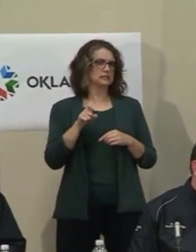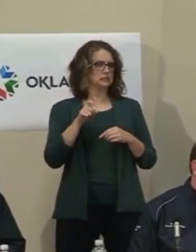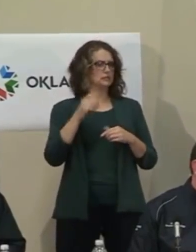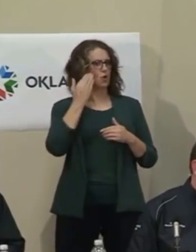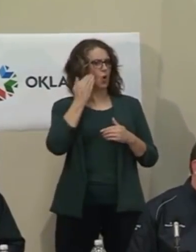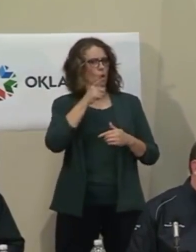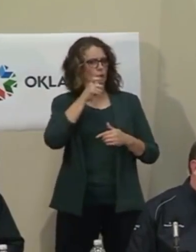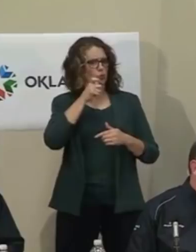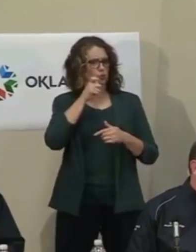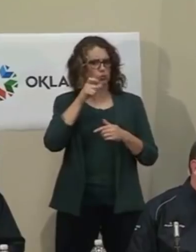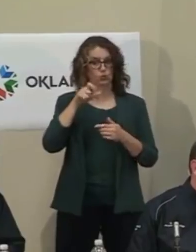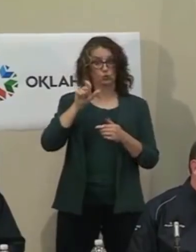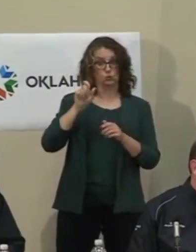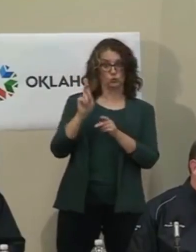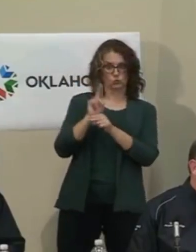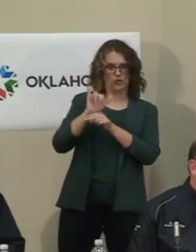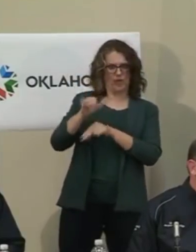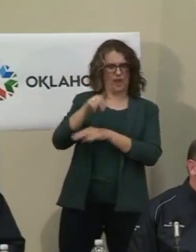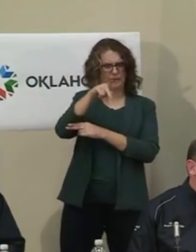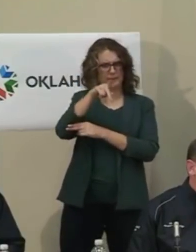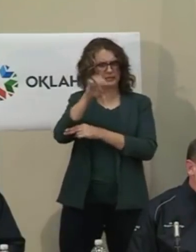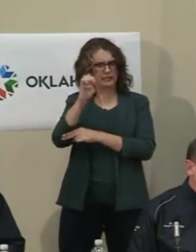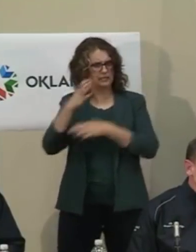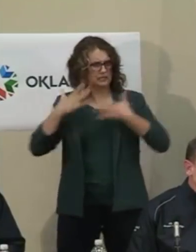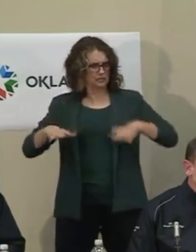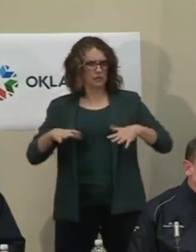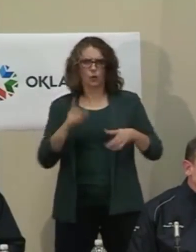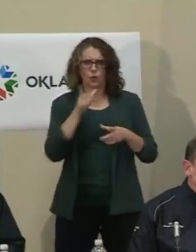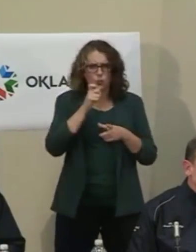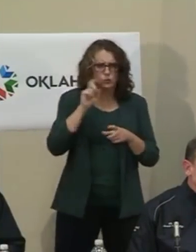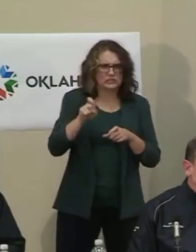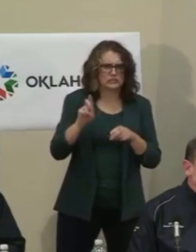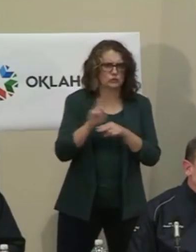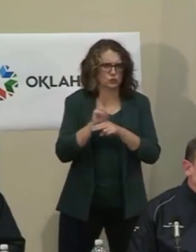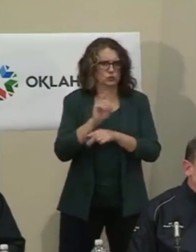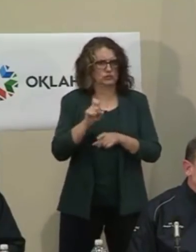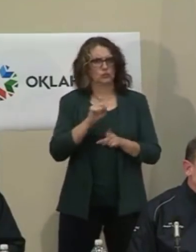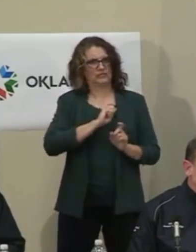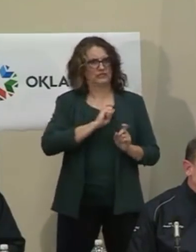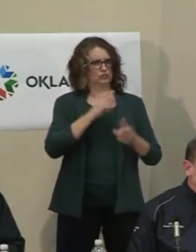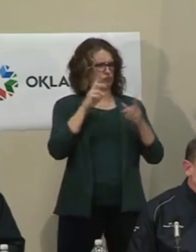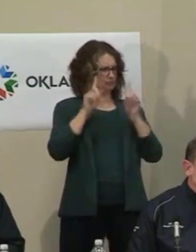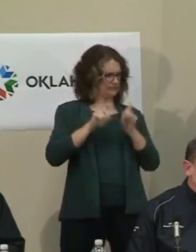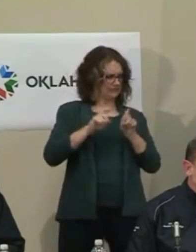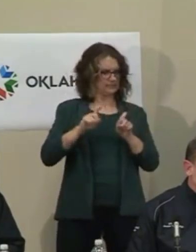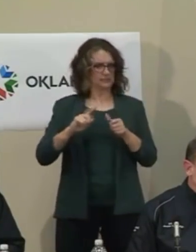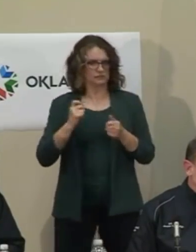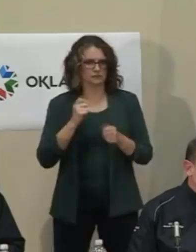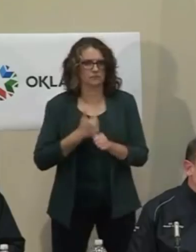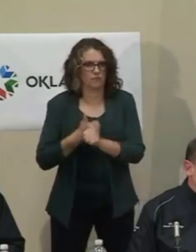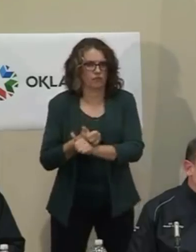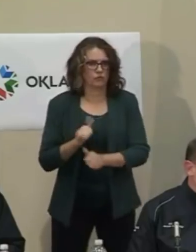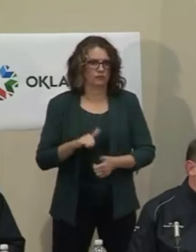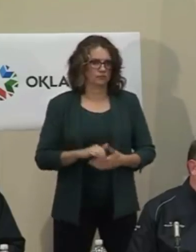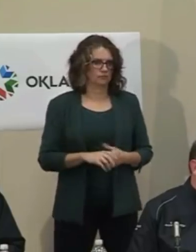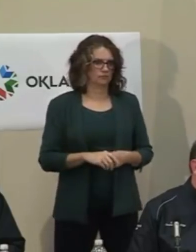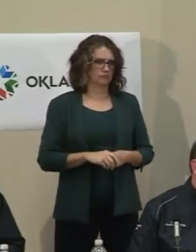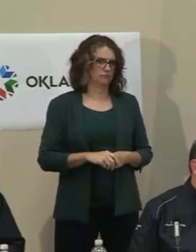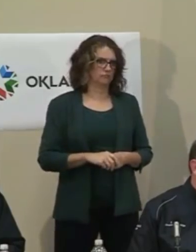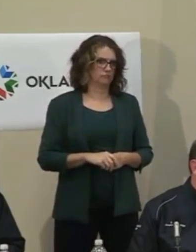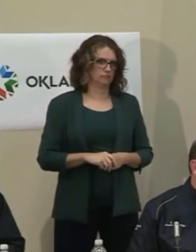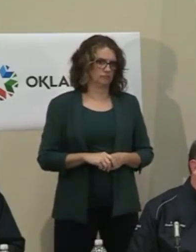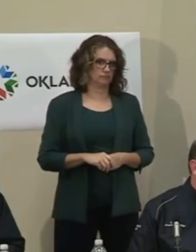efficiently utilizing the protective gear that we have. You should know that, you know, this is a phenomenon that